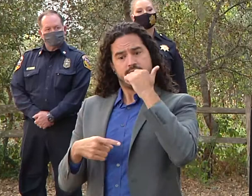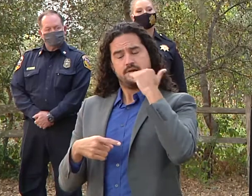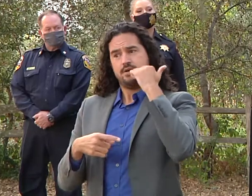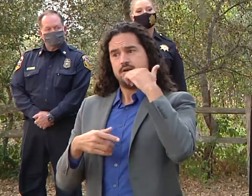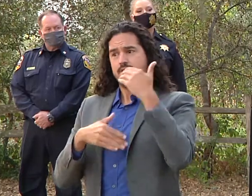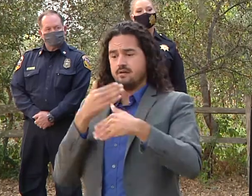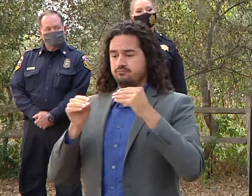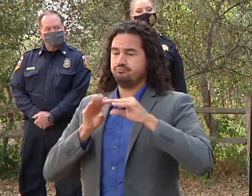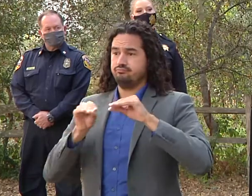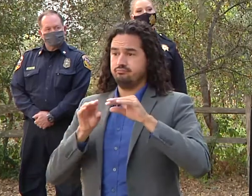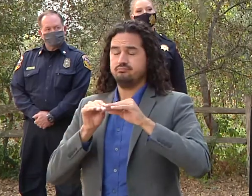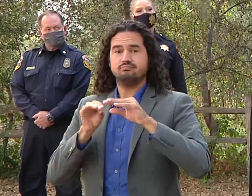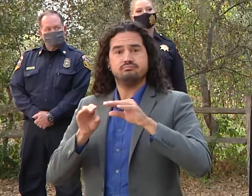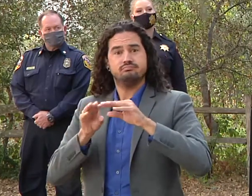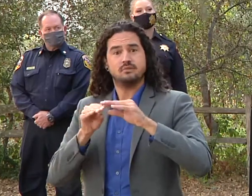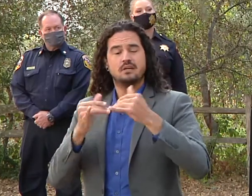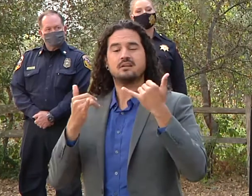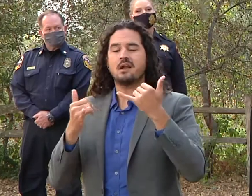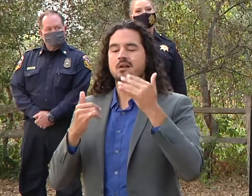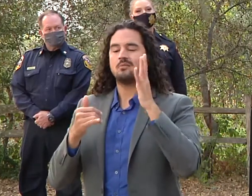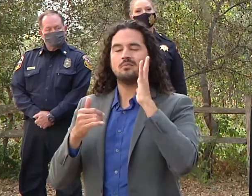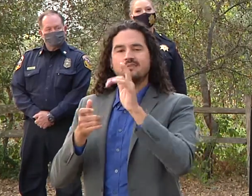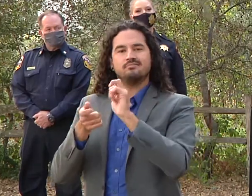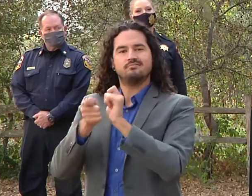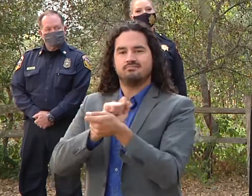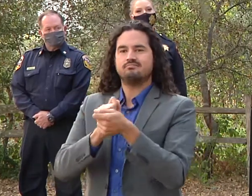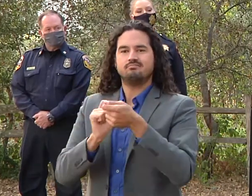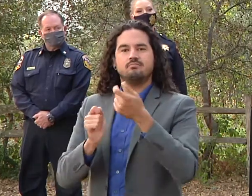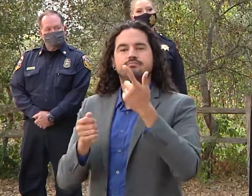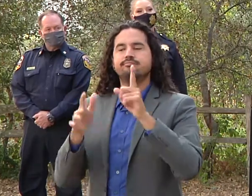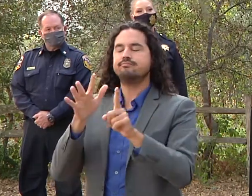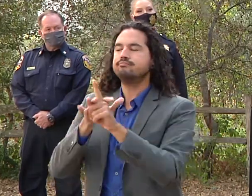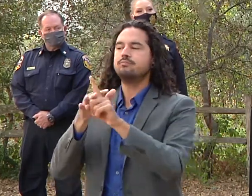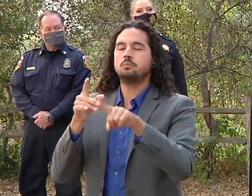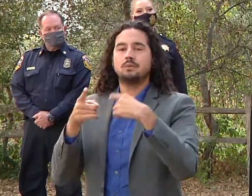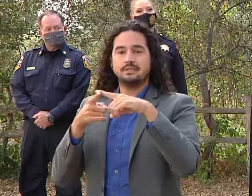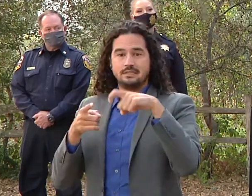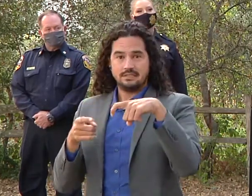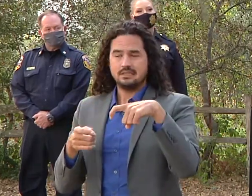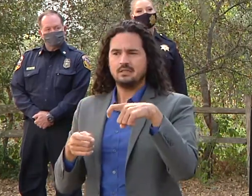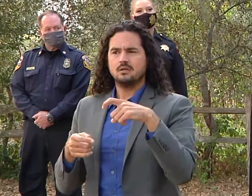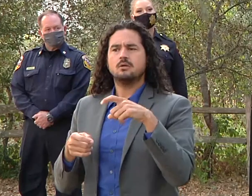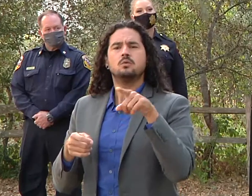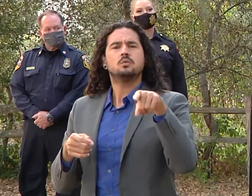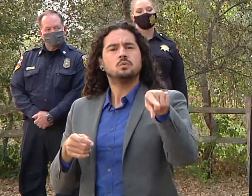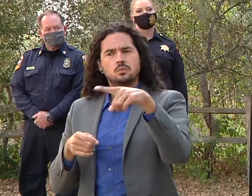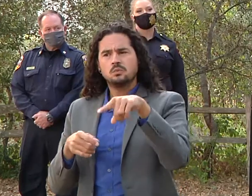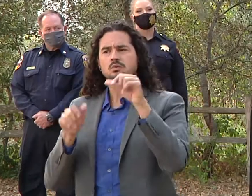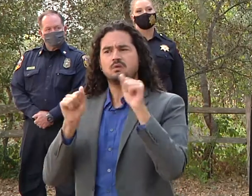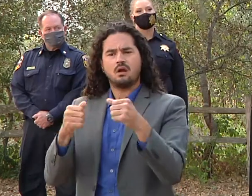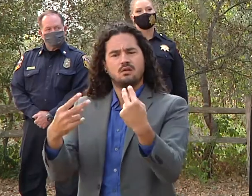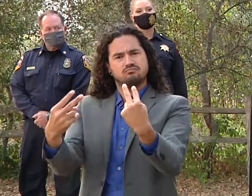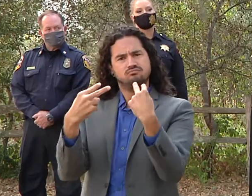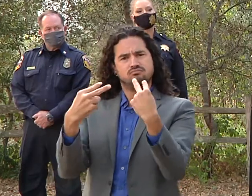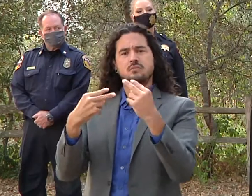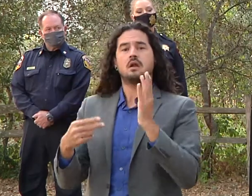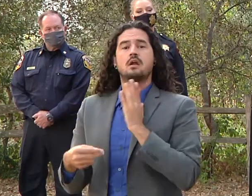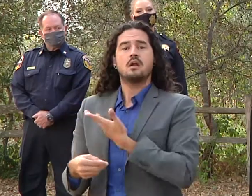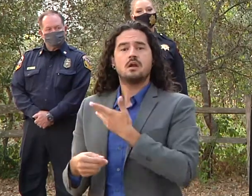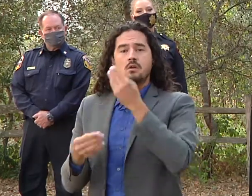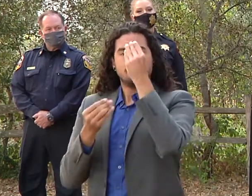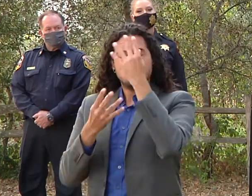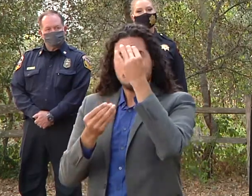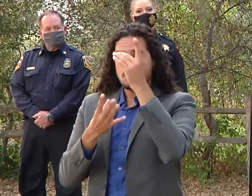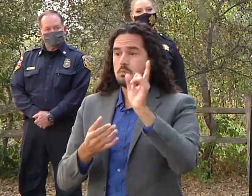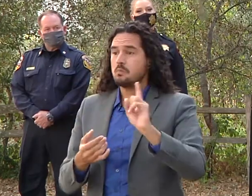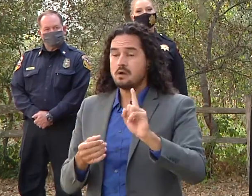a routine and regular basis that's not going to stop us from providing you with information as we know it and things that that that you knew that